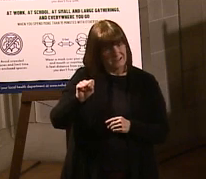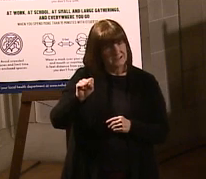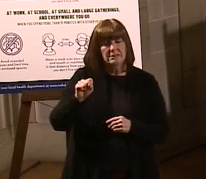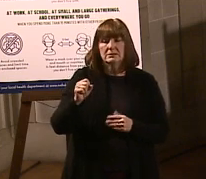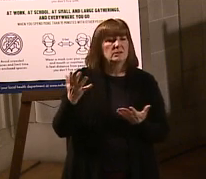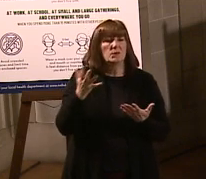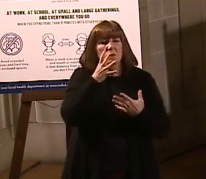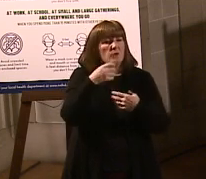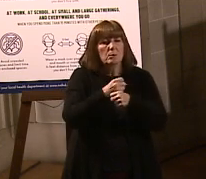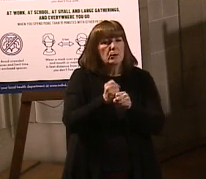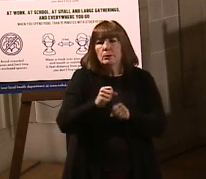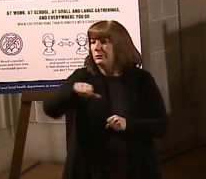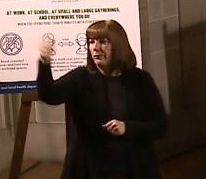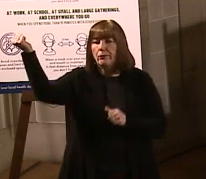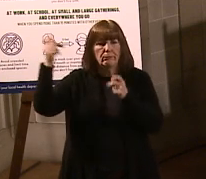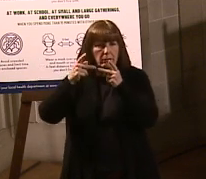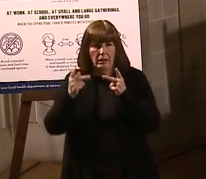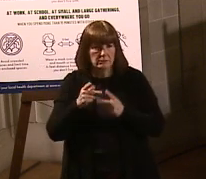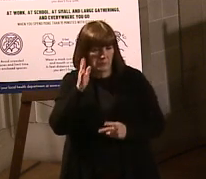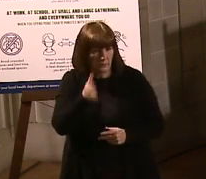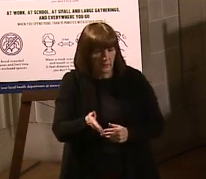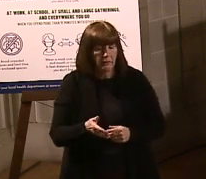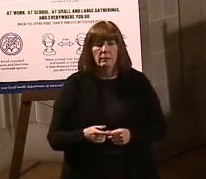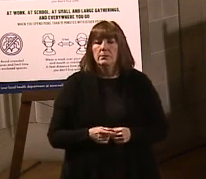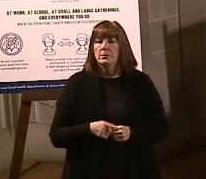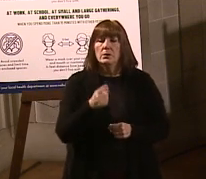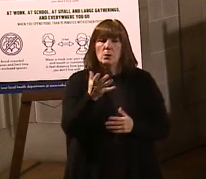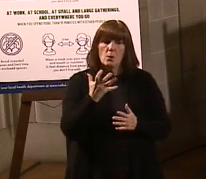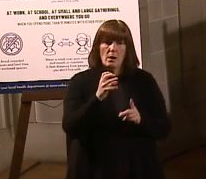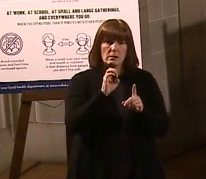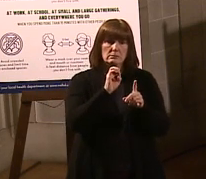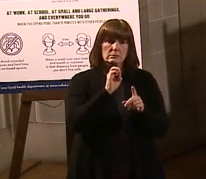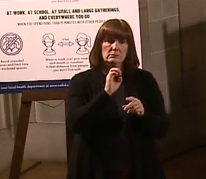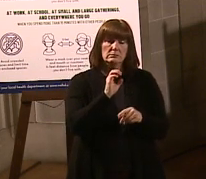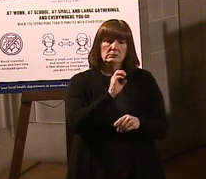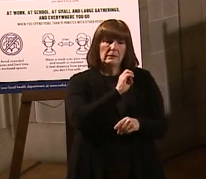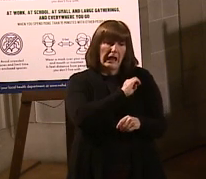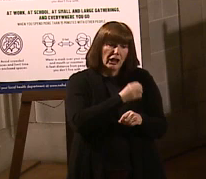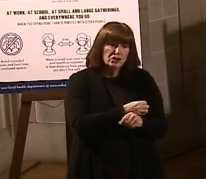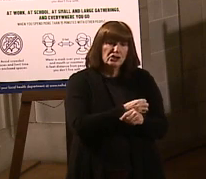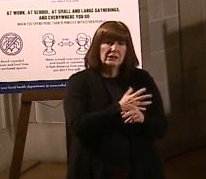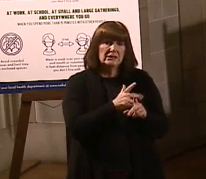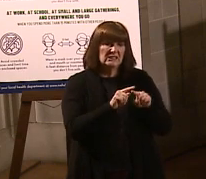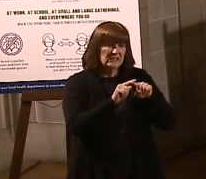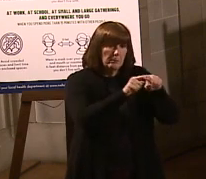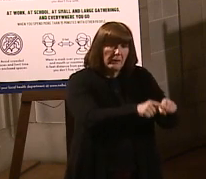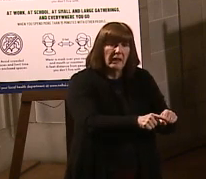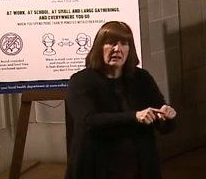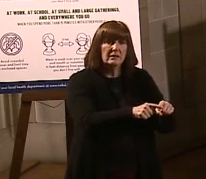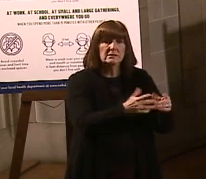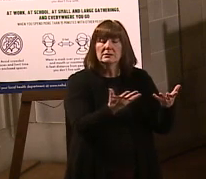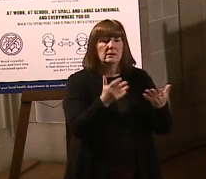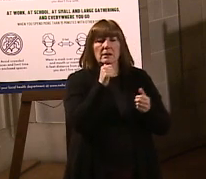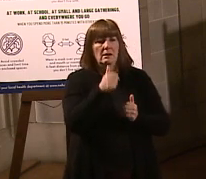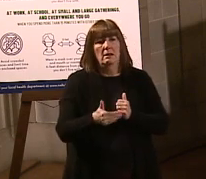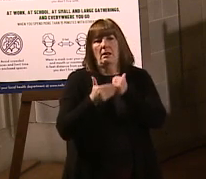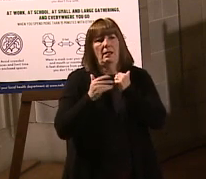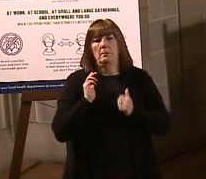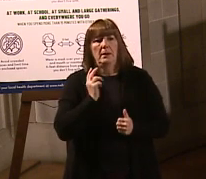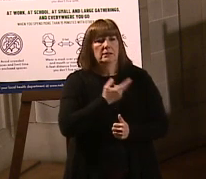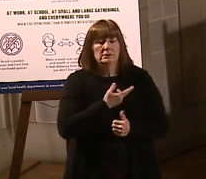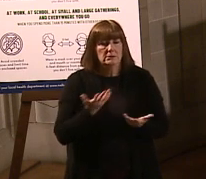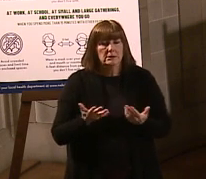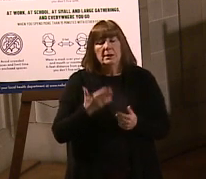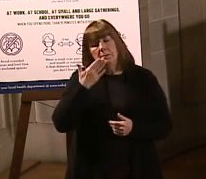else. So if you want an energy independence, again, this is not going to help us with energy independence. So I think that this is bad for